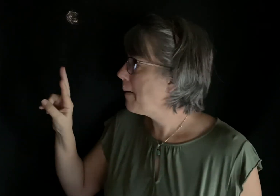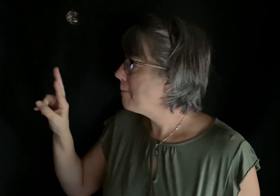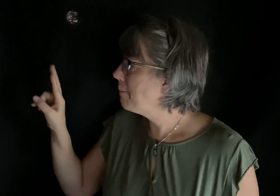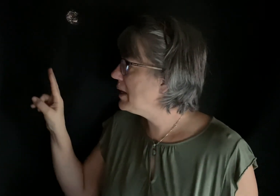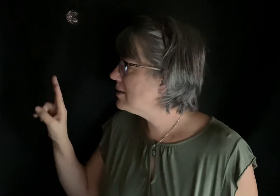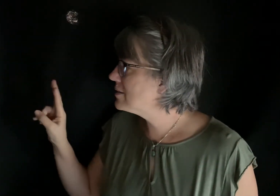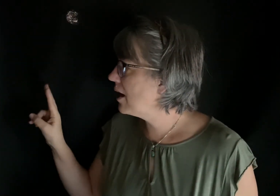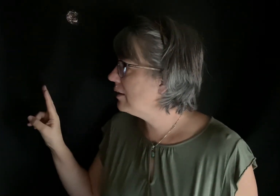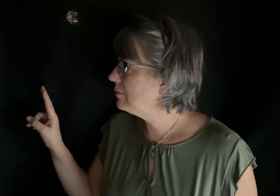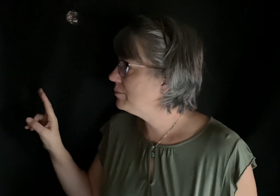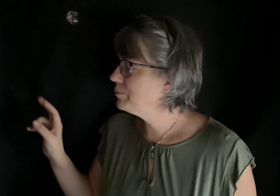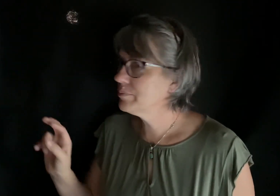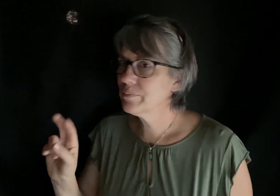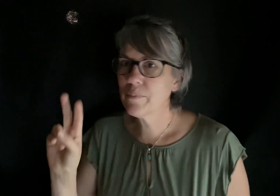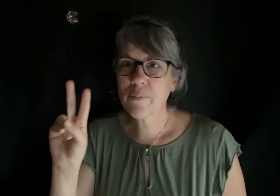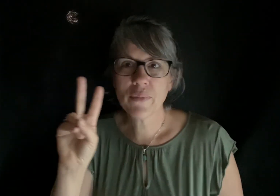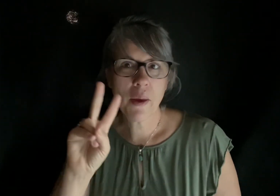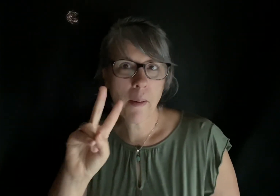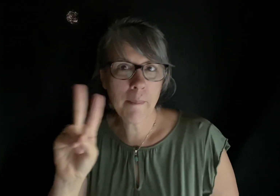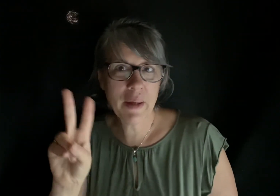PIZZA. PIZZA.